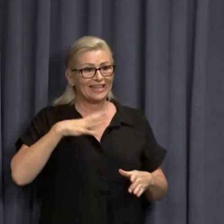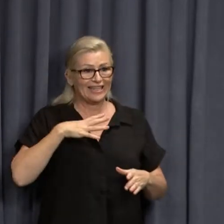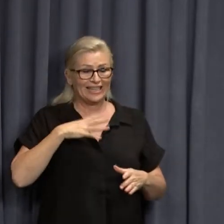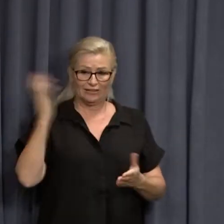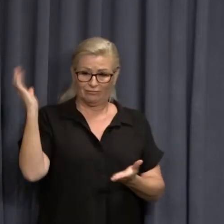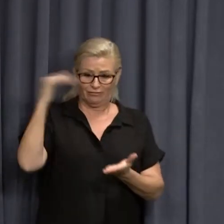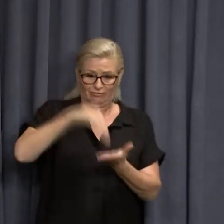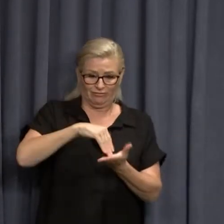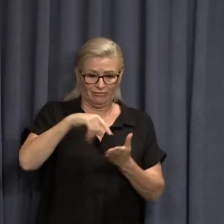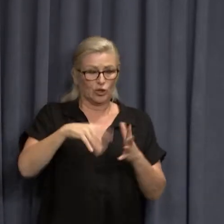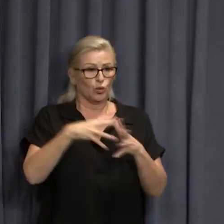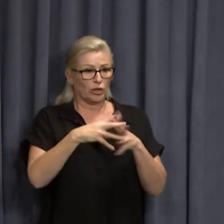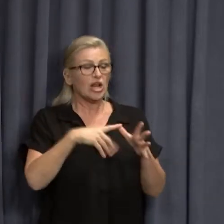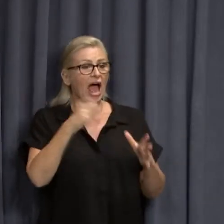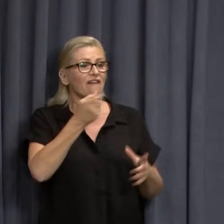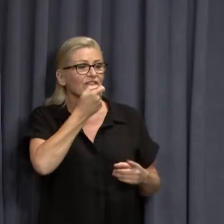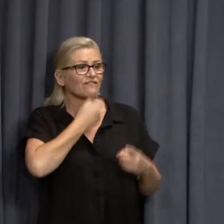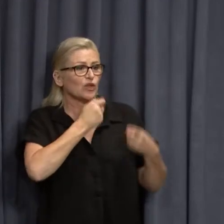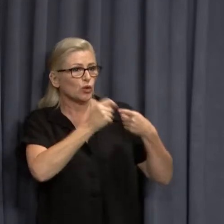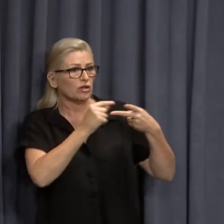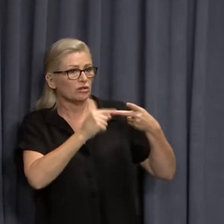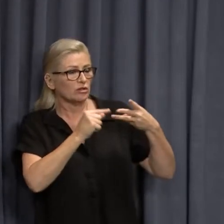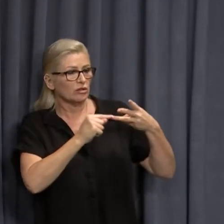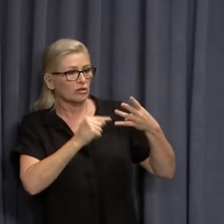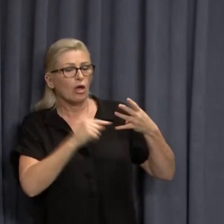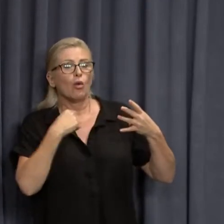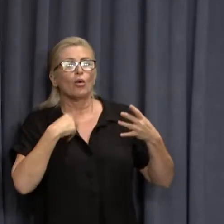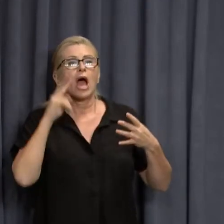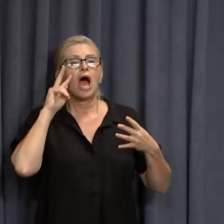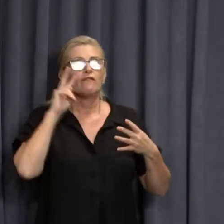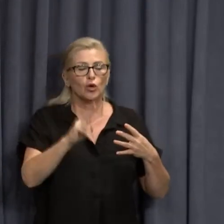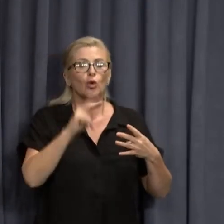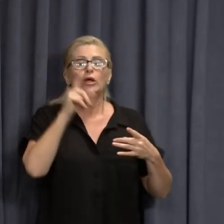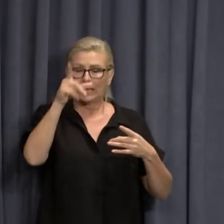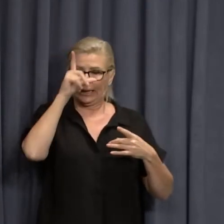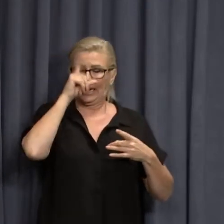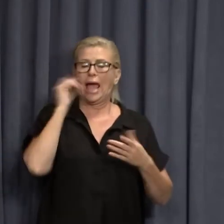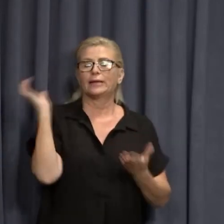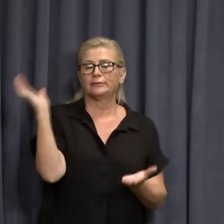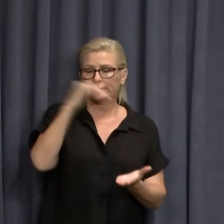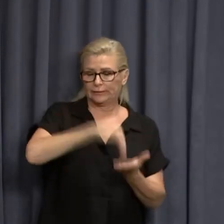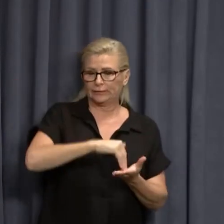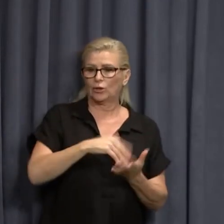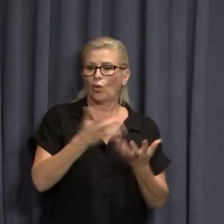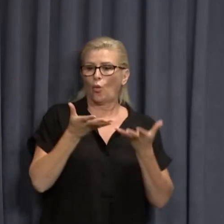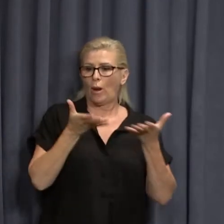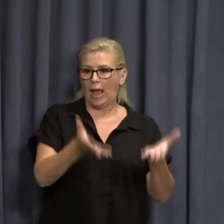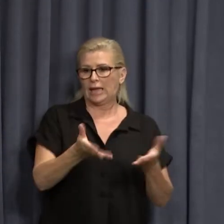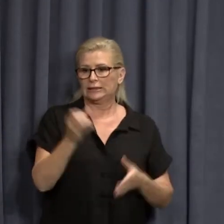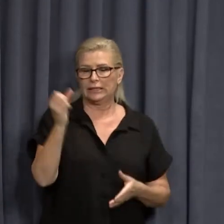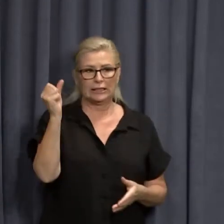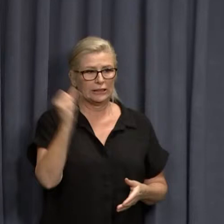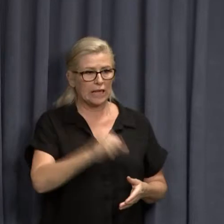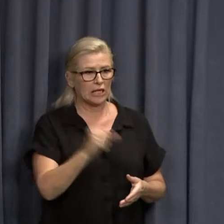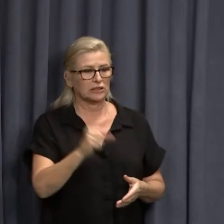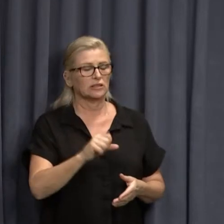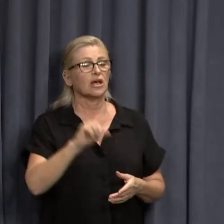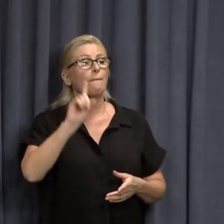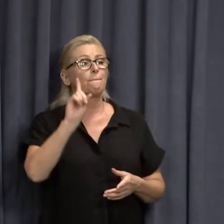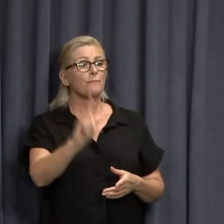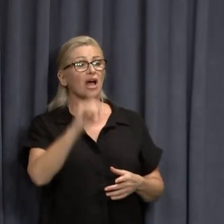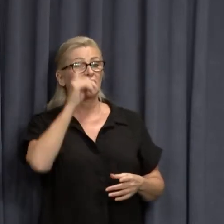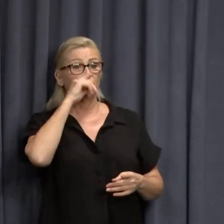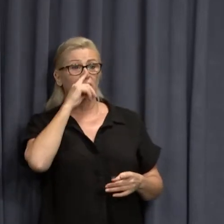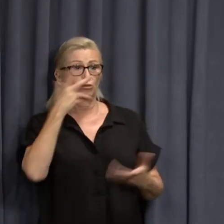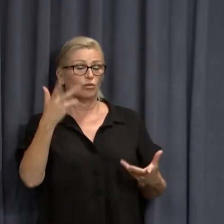Western Australia, and there are a few, that we'll look at an exemption process for those people. But just, you know, people deciding they